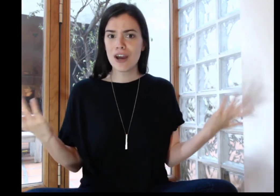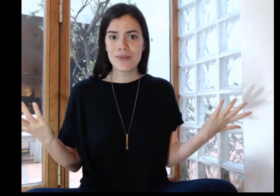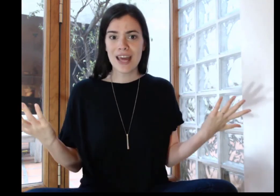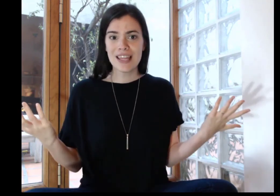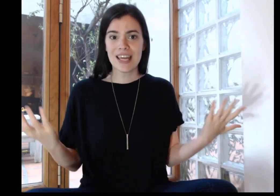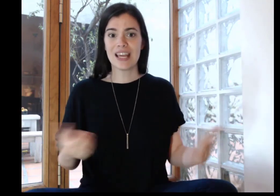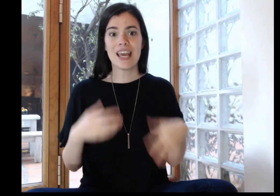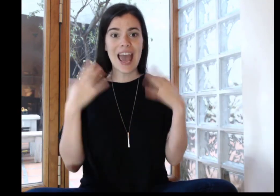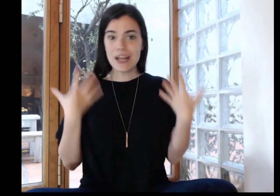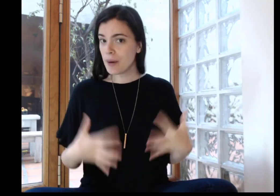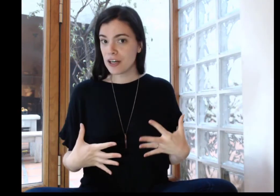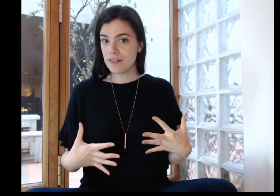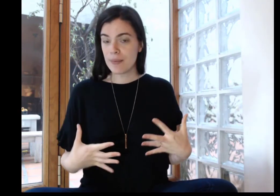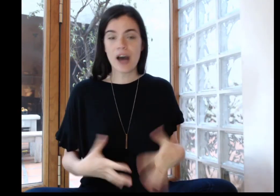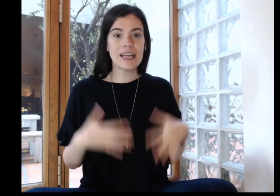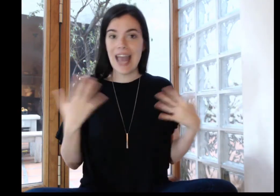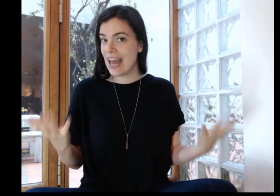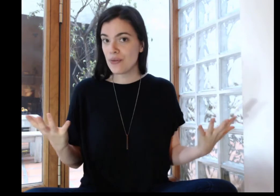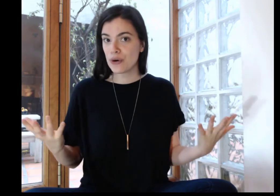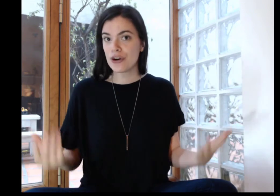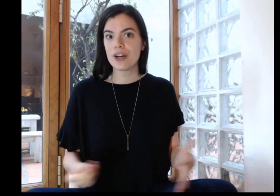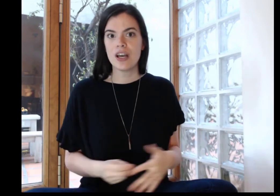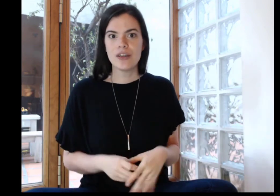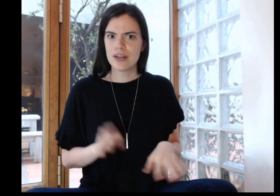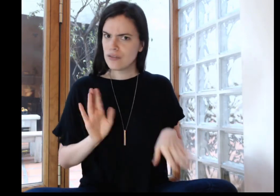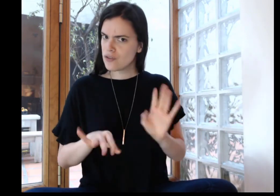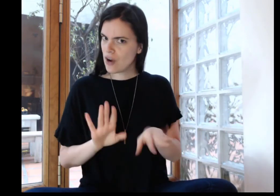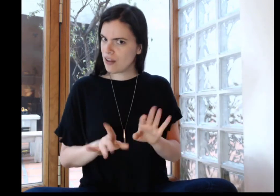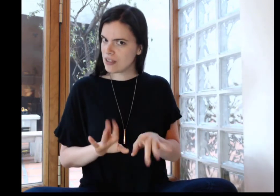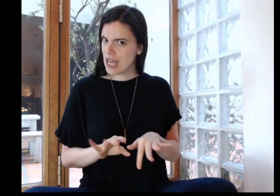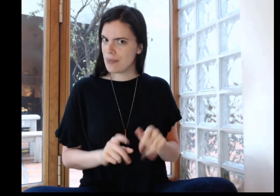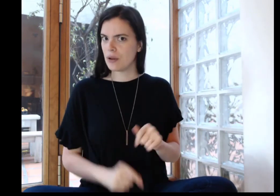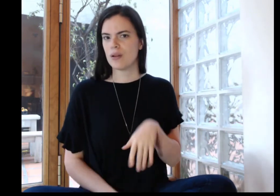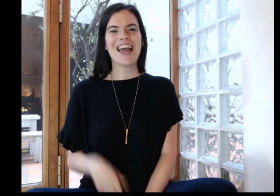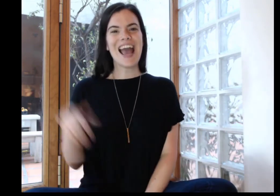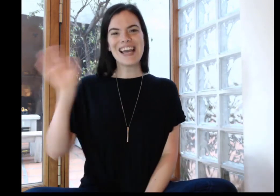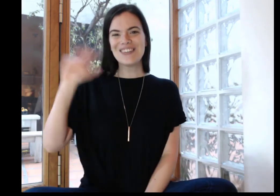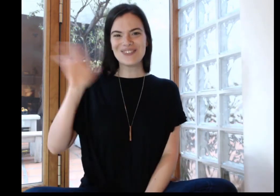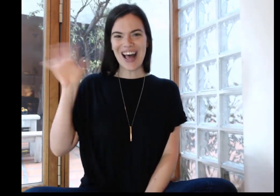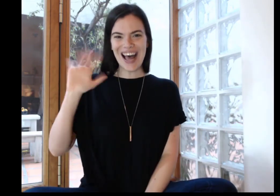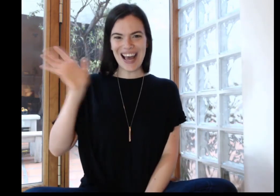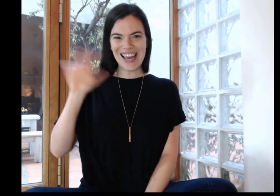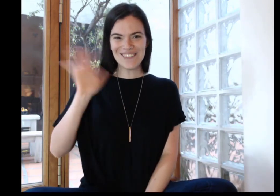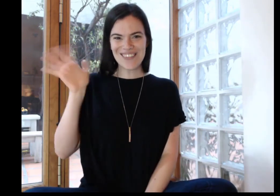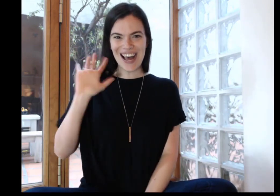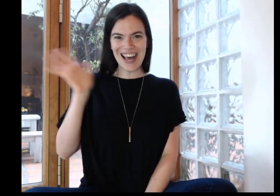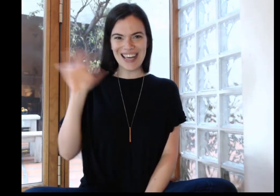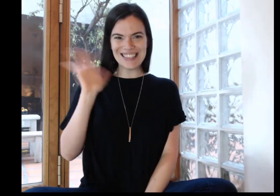try with anything any part of the body any word you can even try on the table okay bye have fun yeah yeah yeah yeah yeah yeah yeah